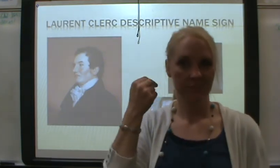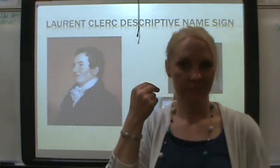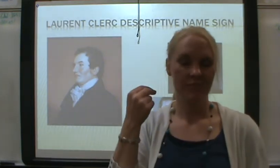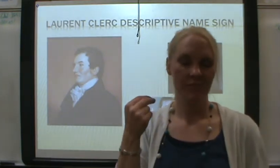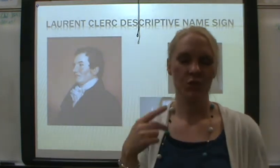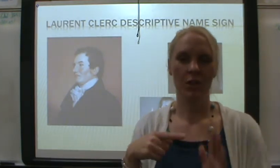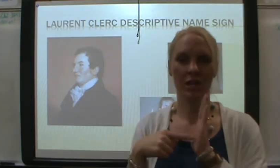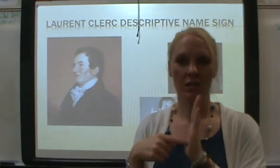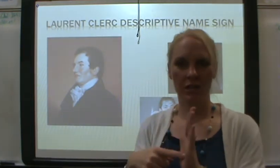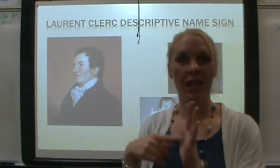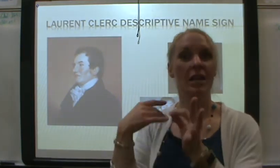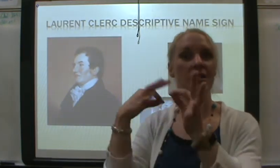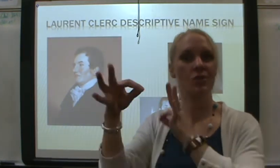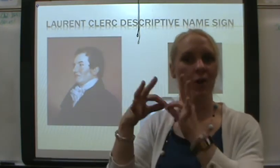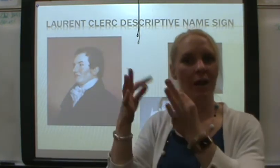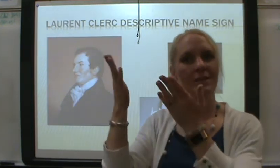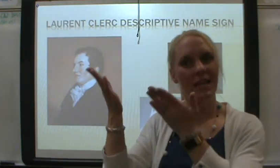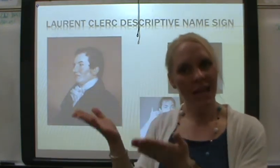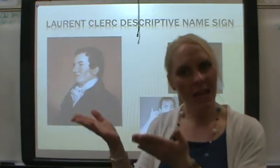So, that, that described him.